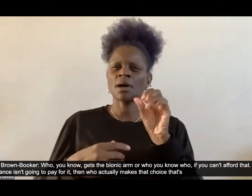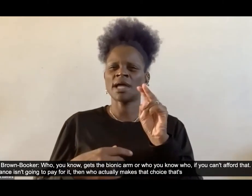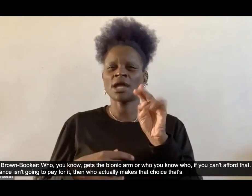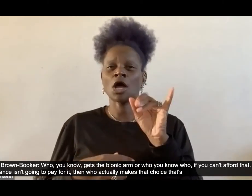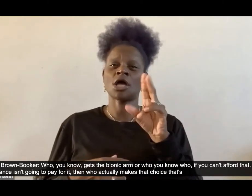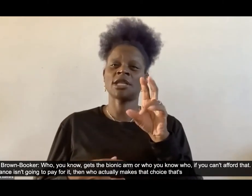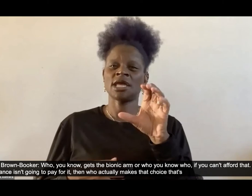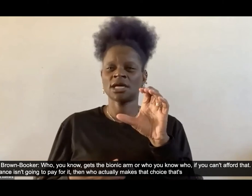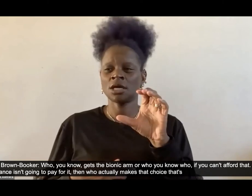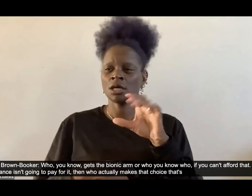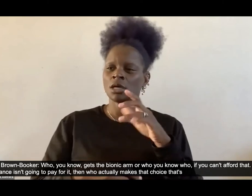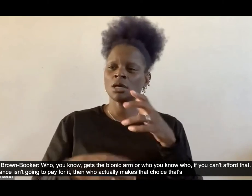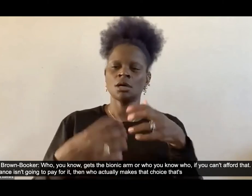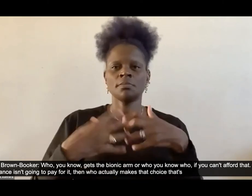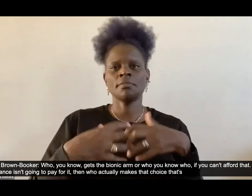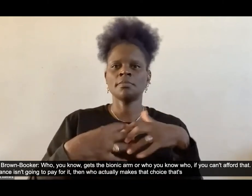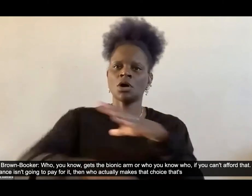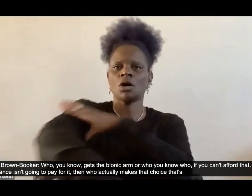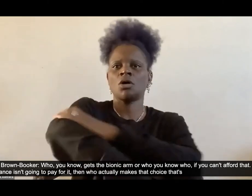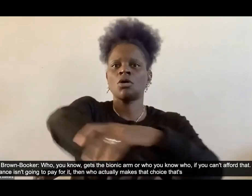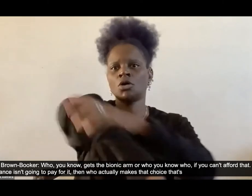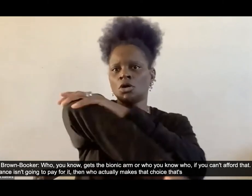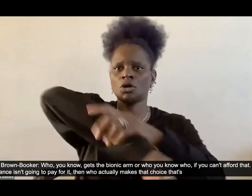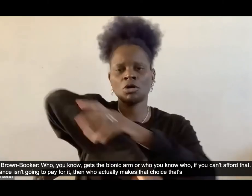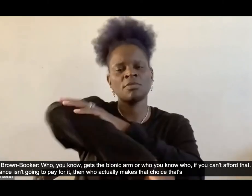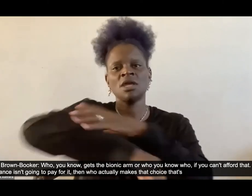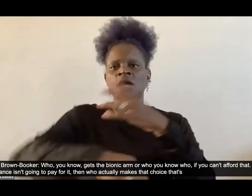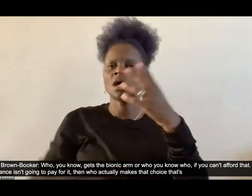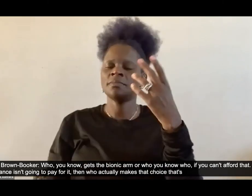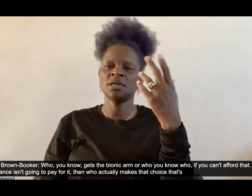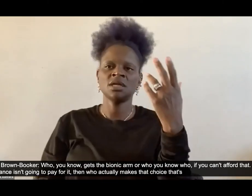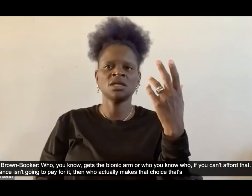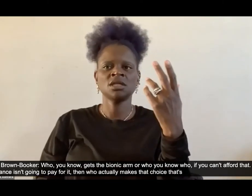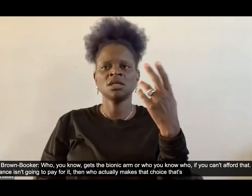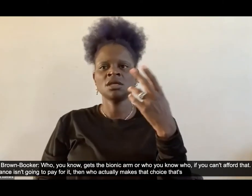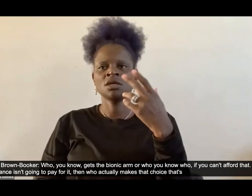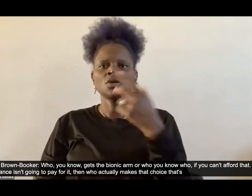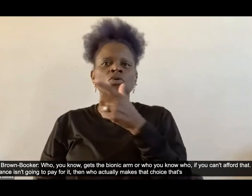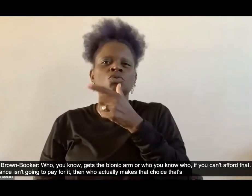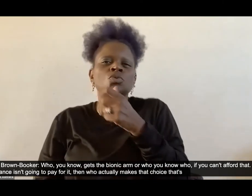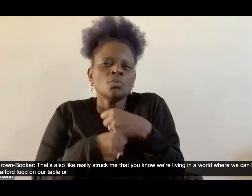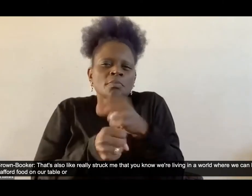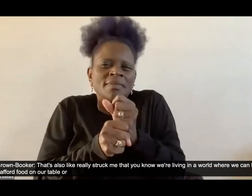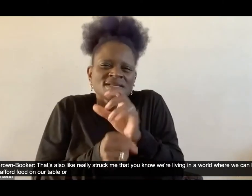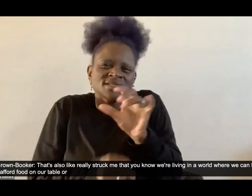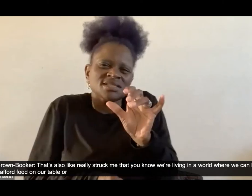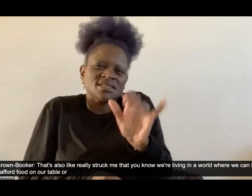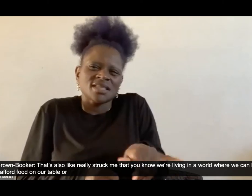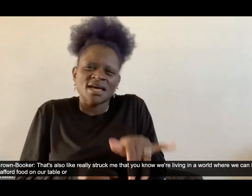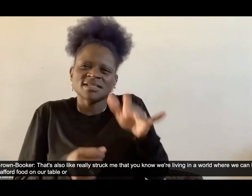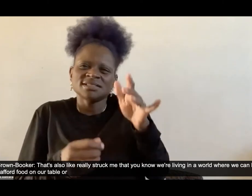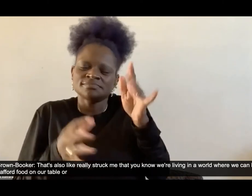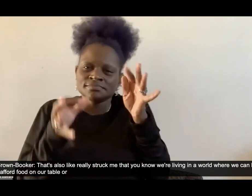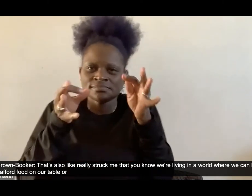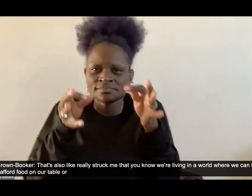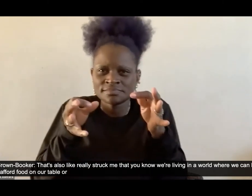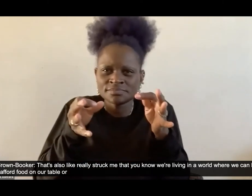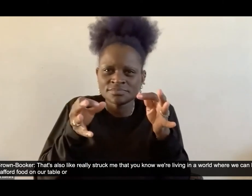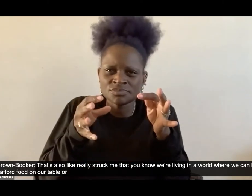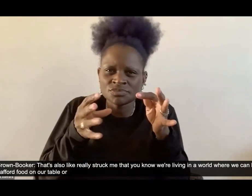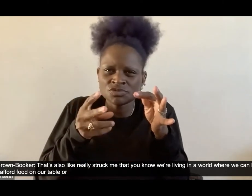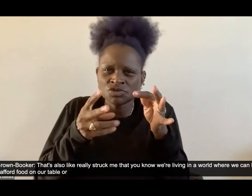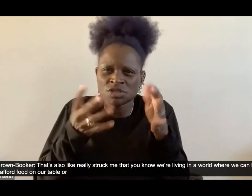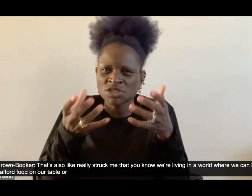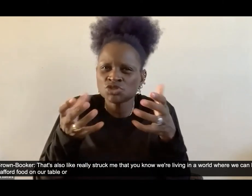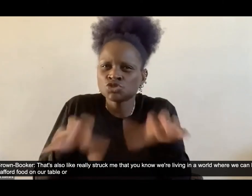that then and your insurance isn't going to pay for it then who who actually makes that choice that's that's also like really struck me that